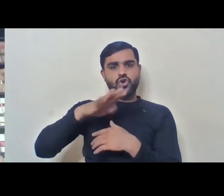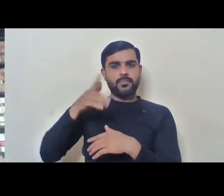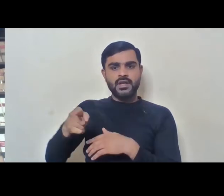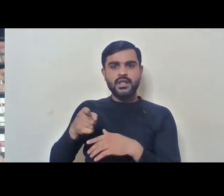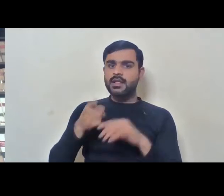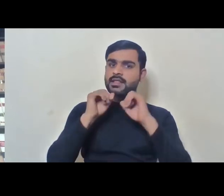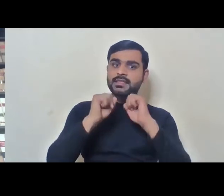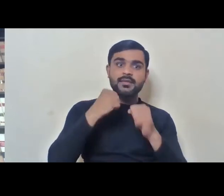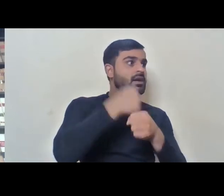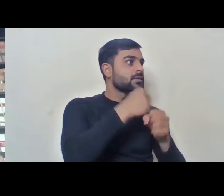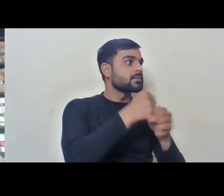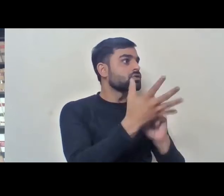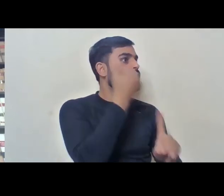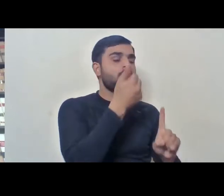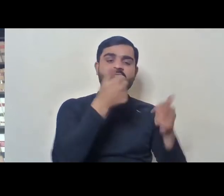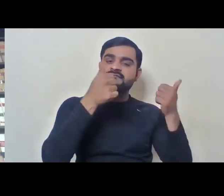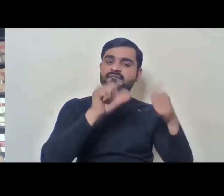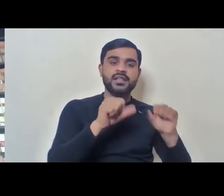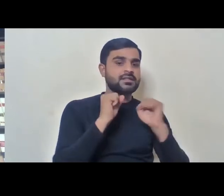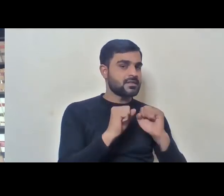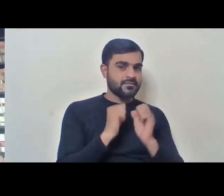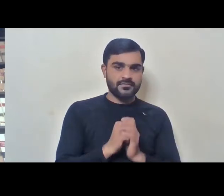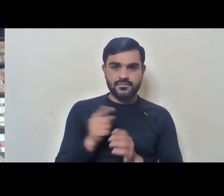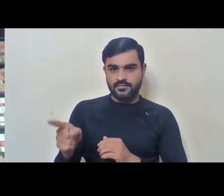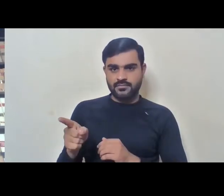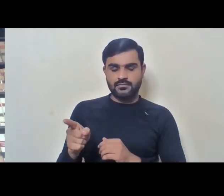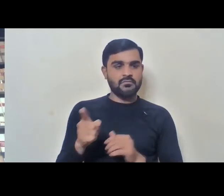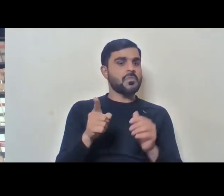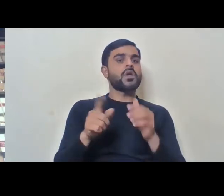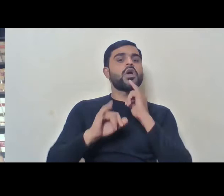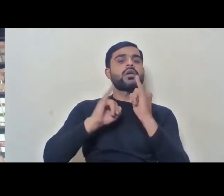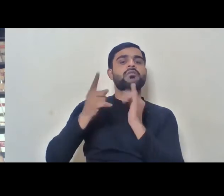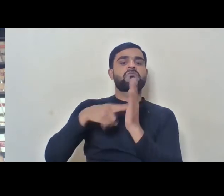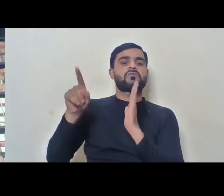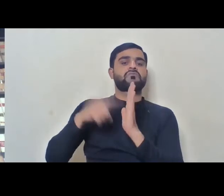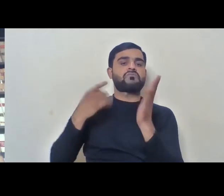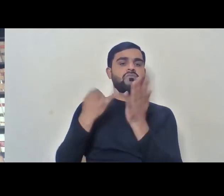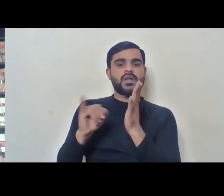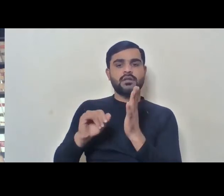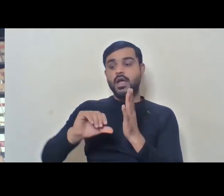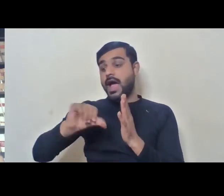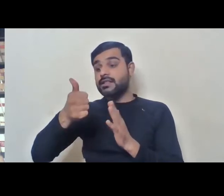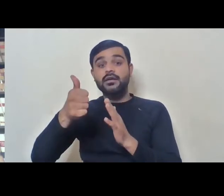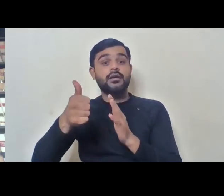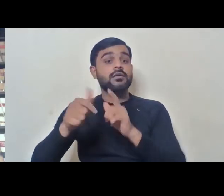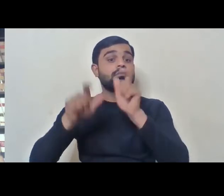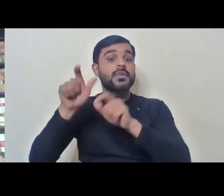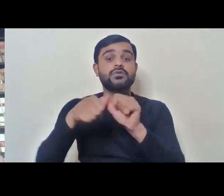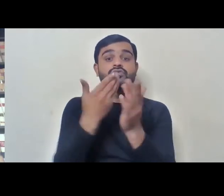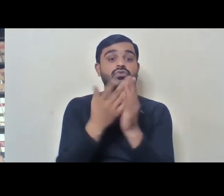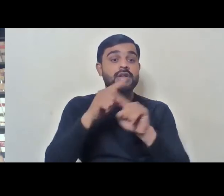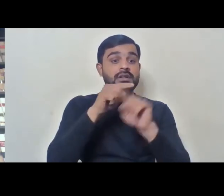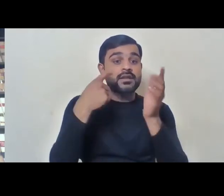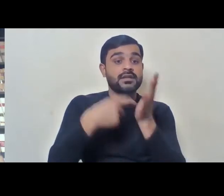is so difficult to get a government job. So, he was rejected, and there was no other person in that reserved post